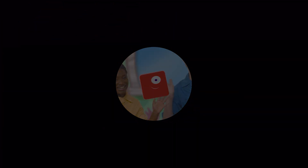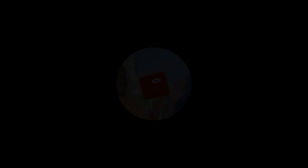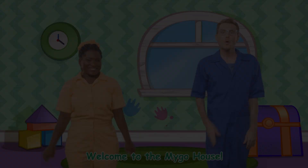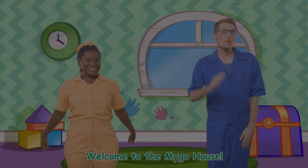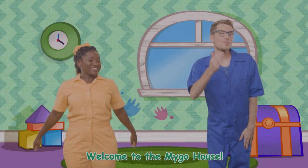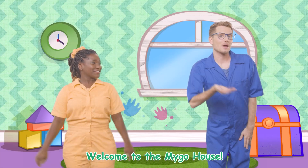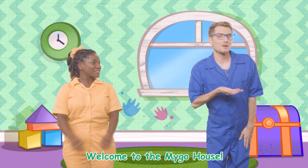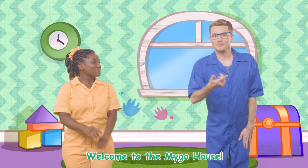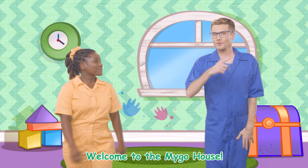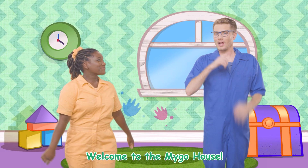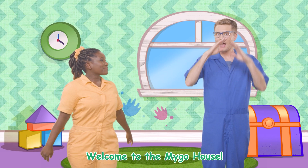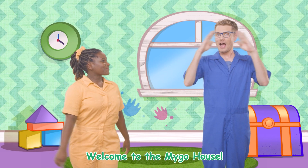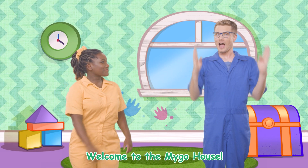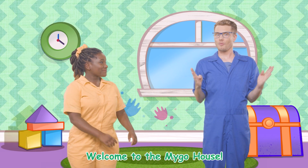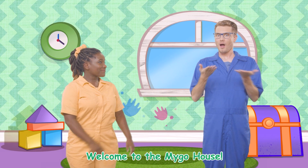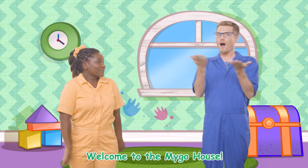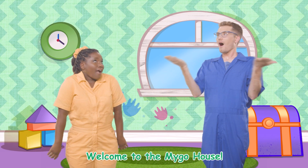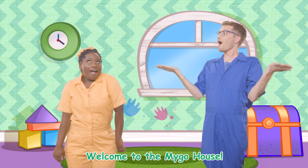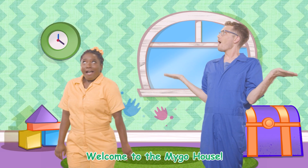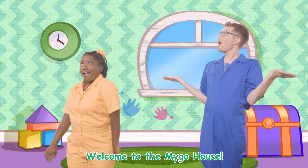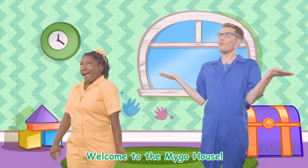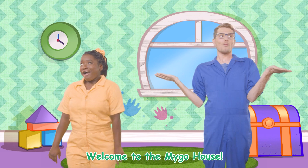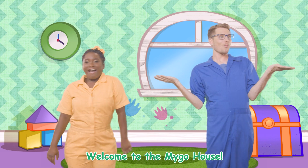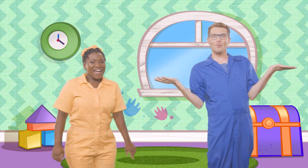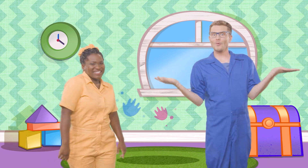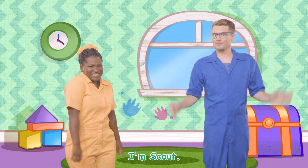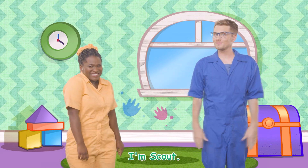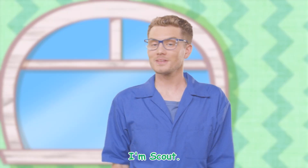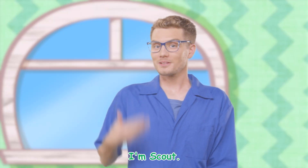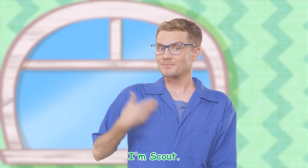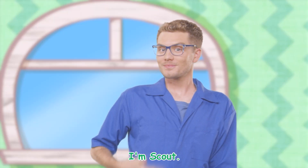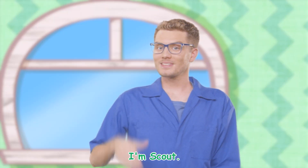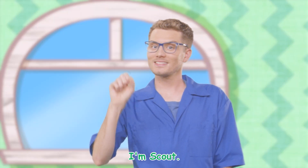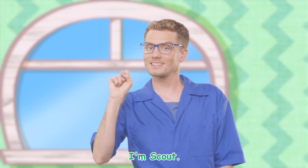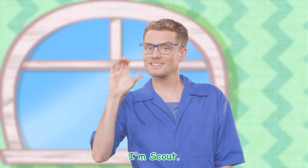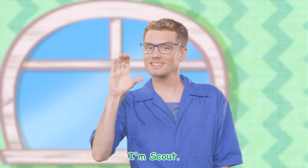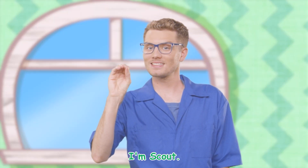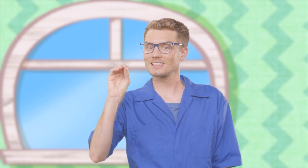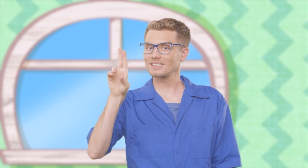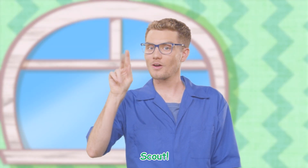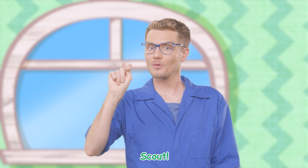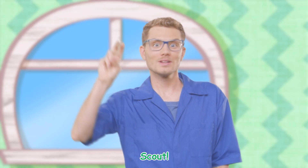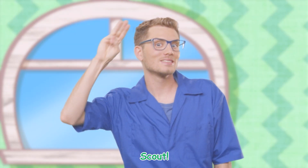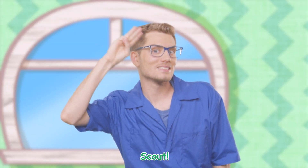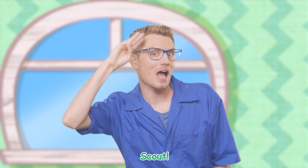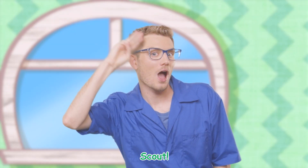Welcome to the MyGoHouse I'm Scout Scout